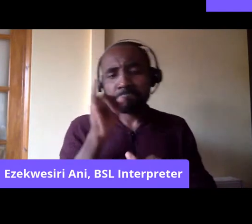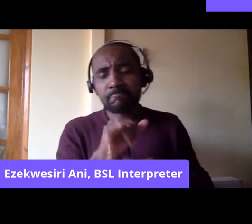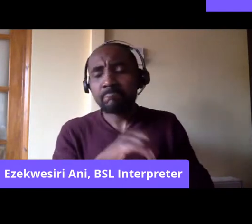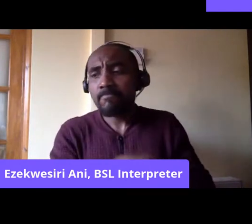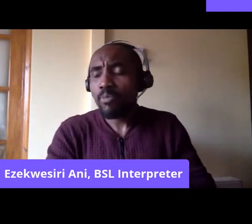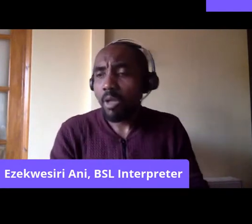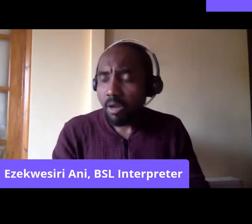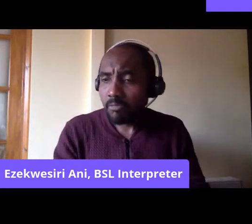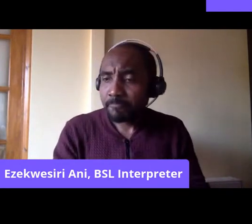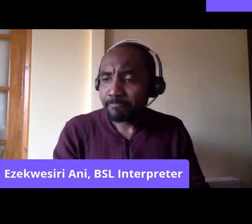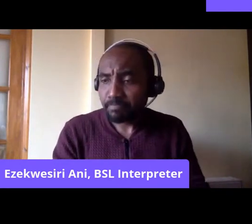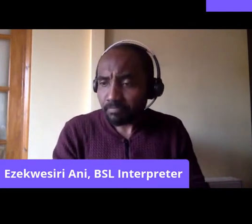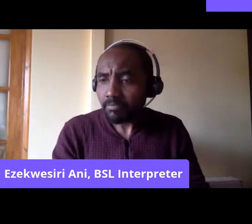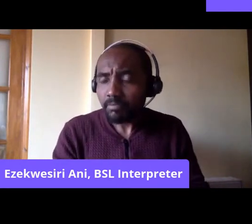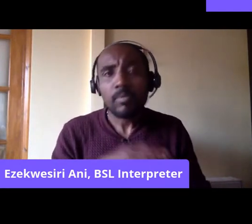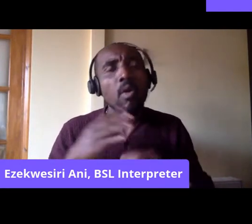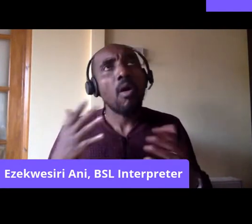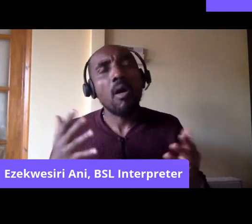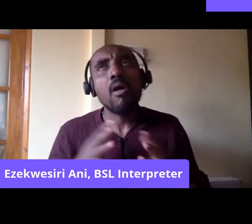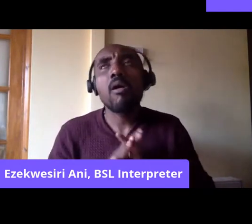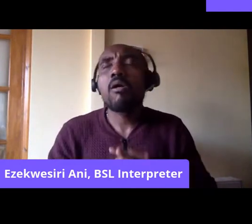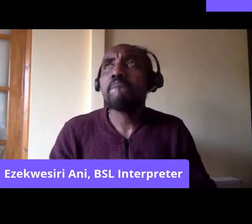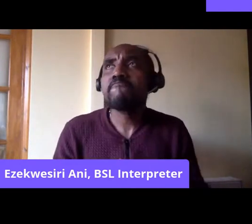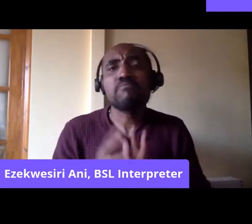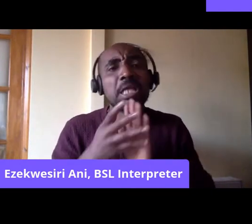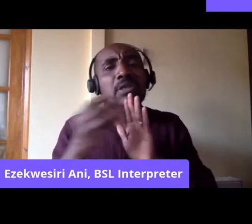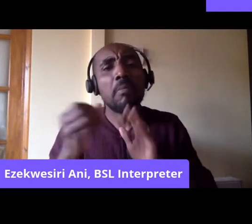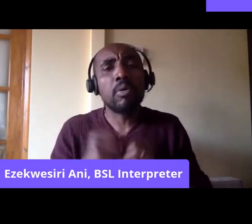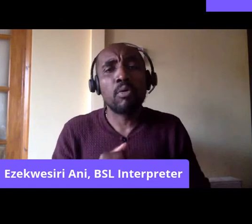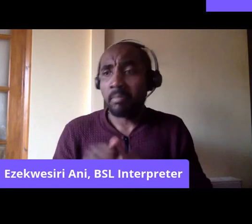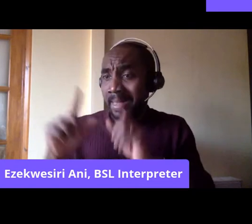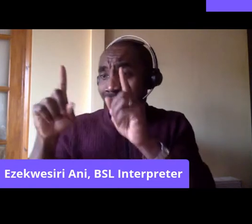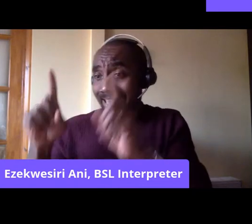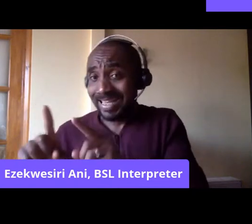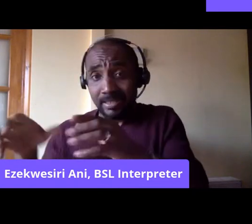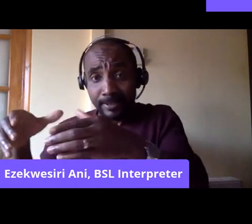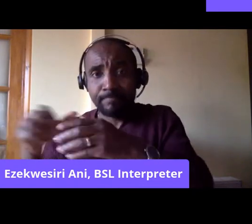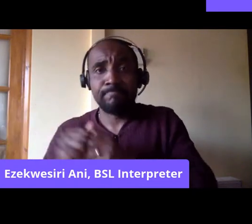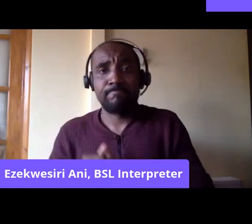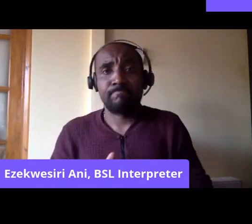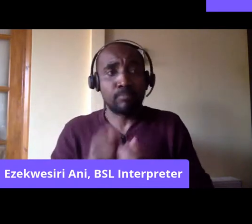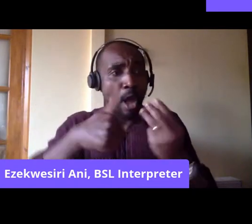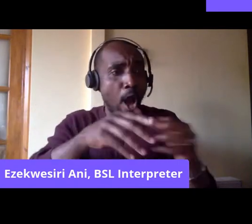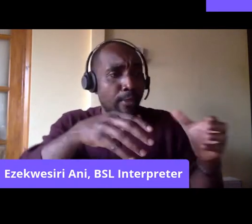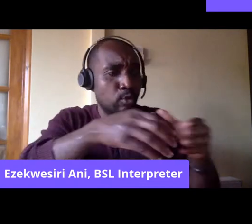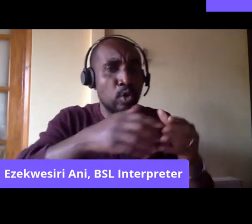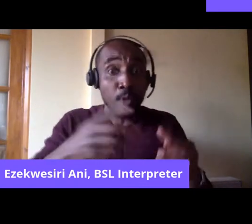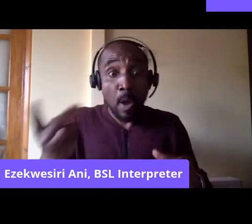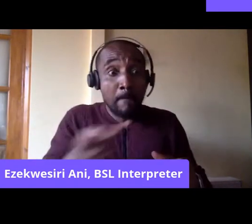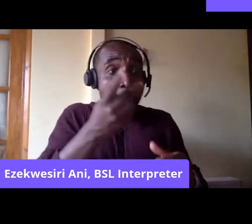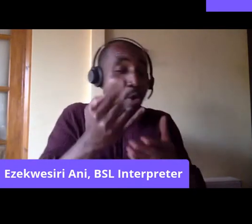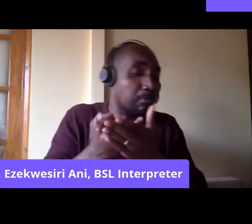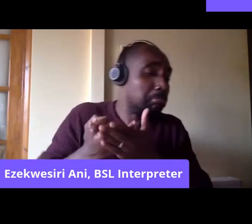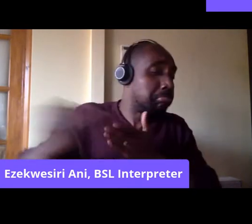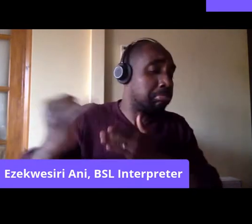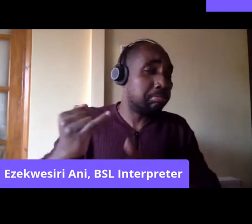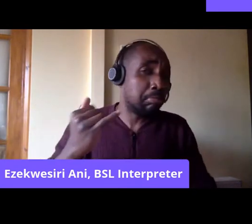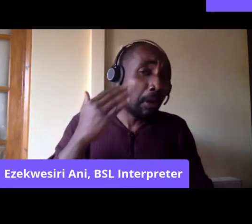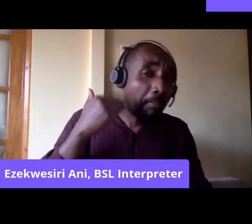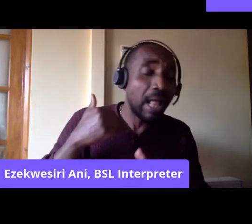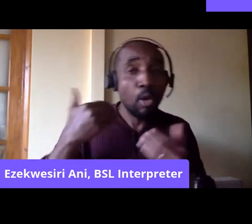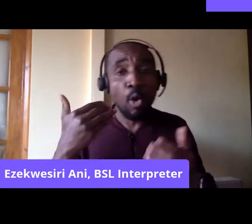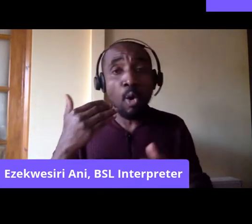saying that we believe that, I don't know, Indians and other different groups of people are anti-black, or whether it's Native